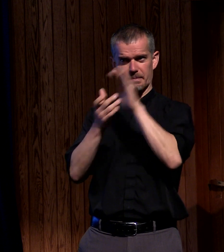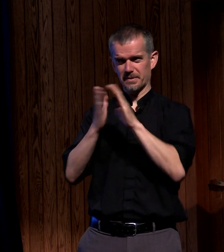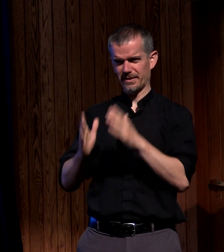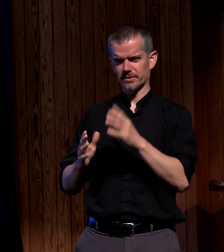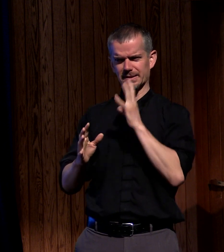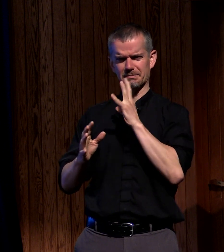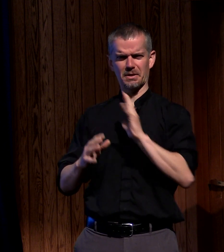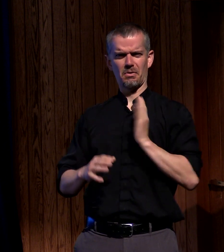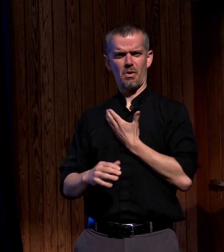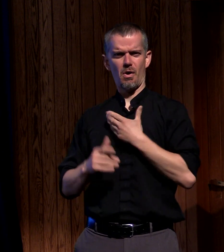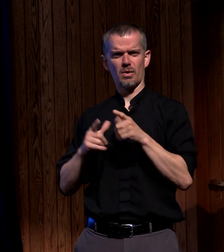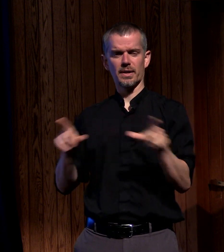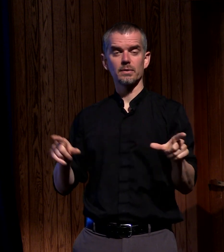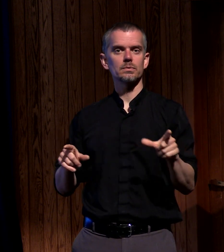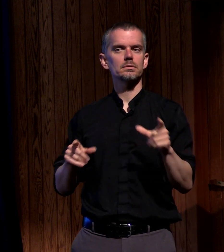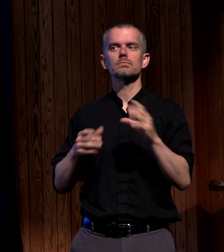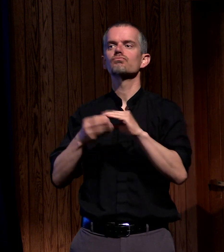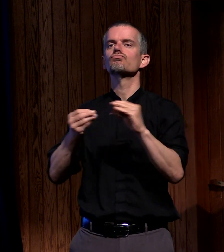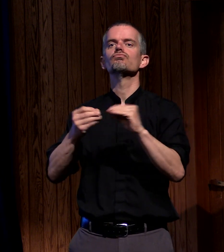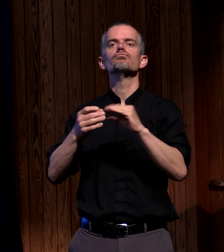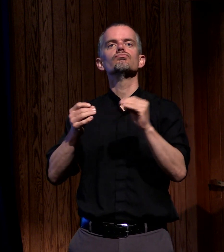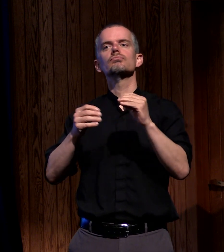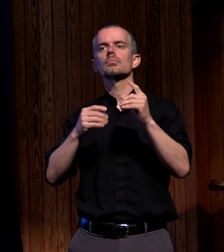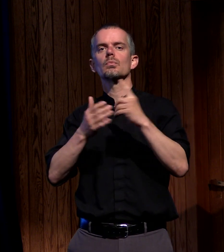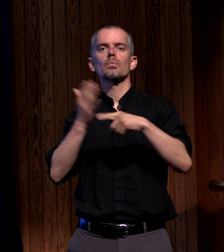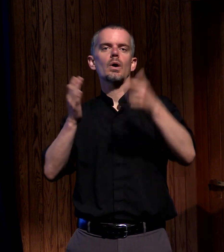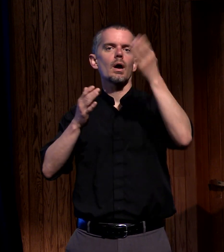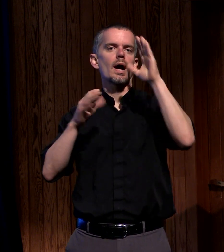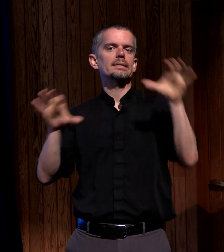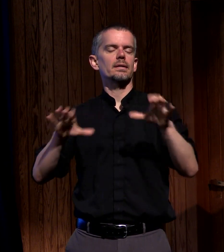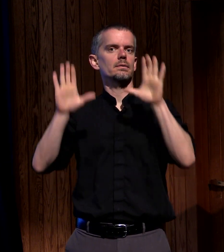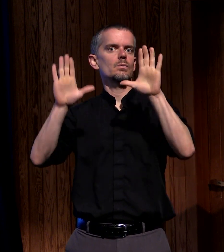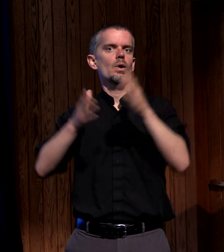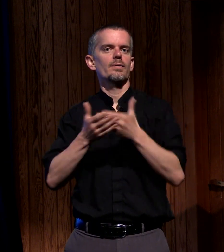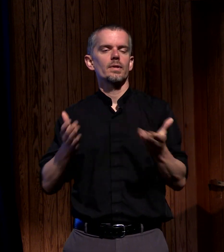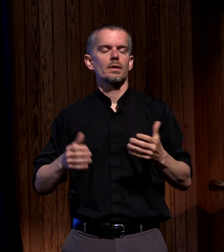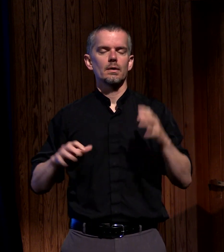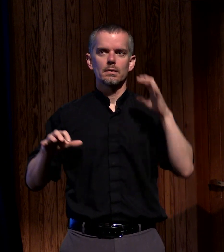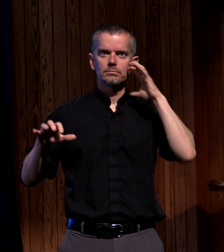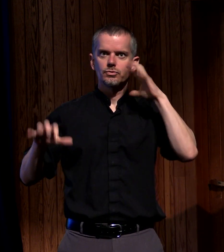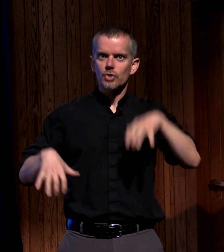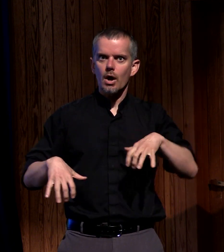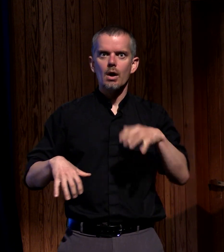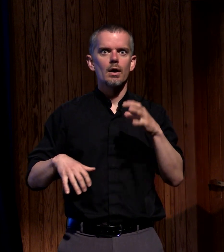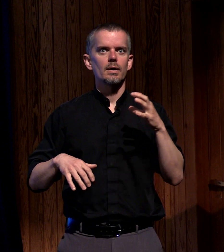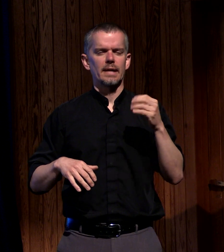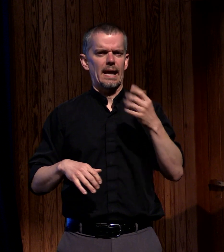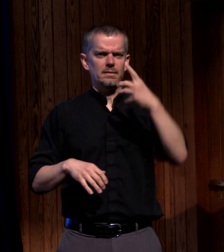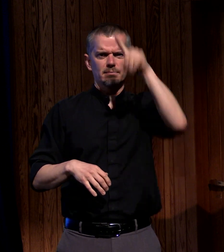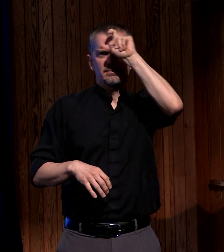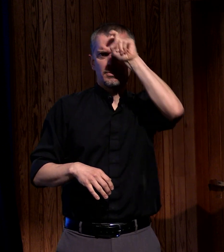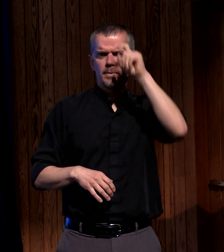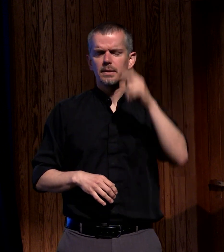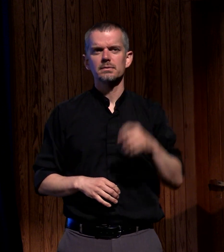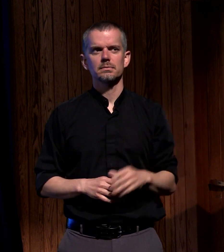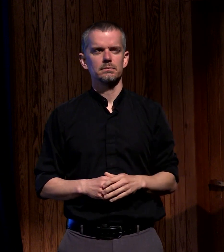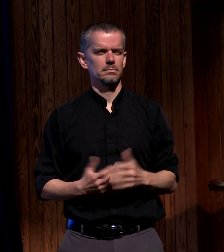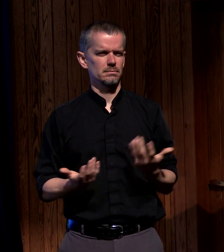about the wonderful things God has done they stood there amazed and perplexed what can this mean